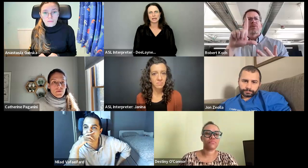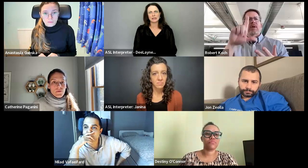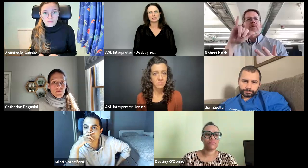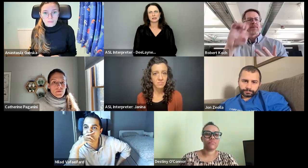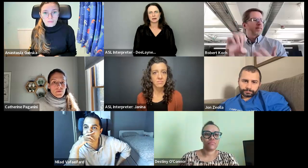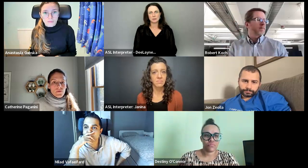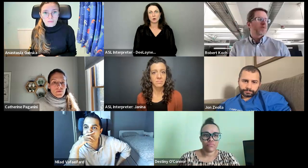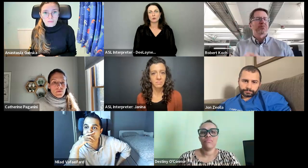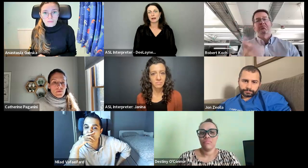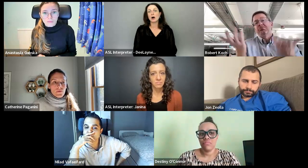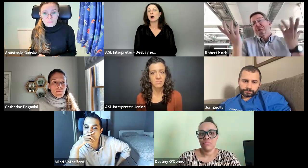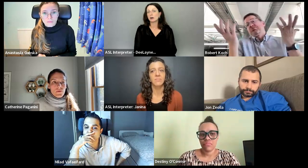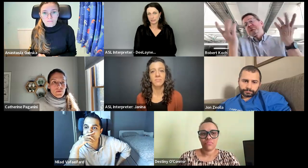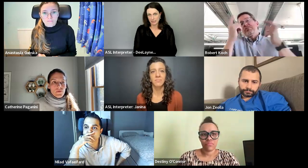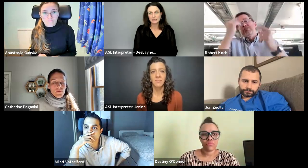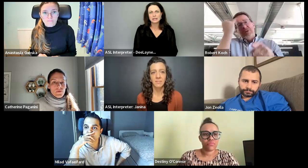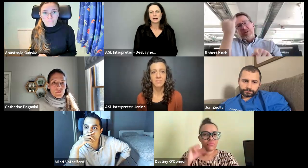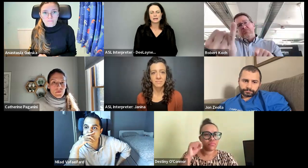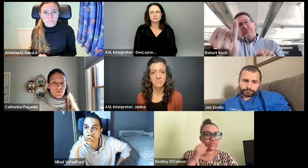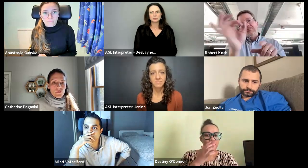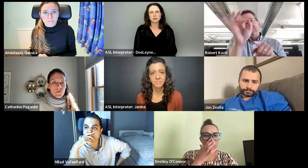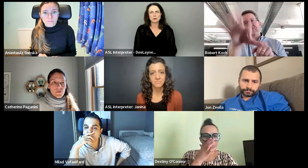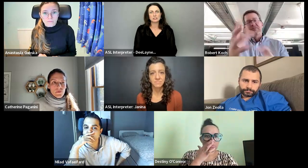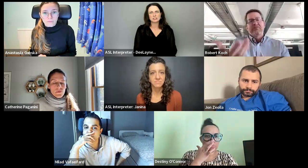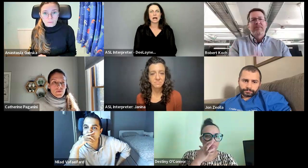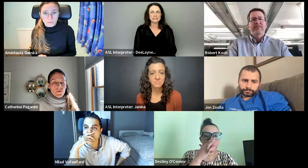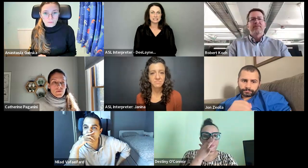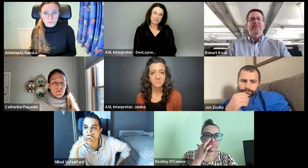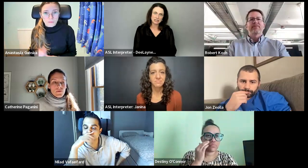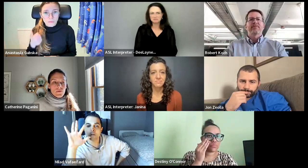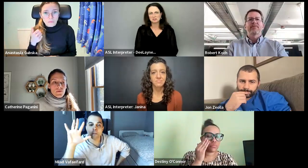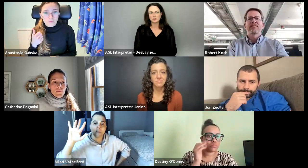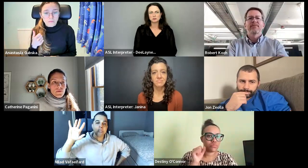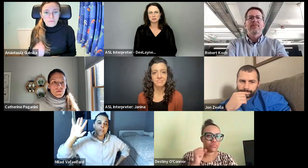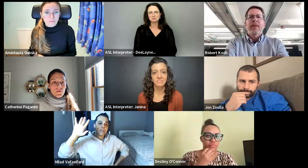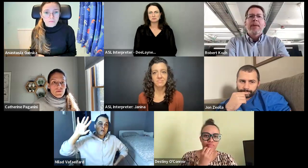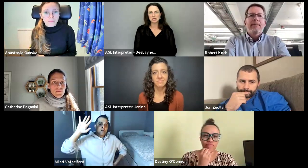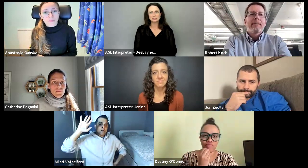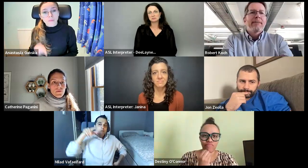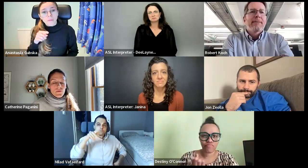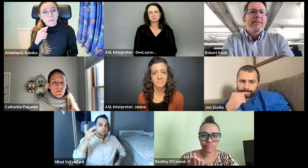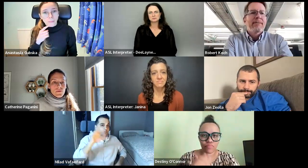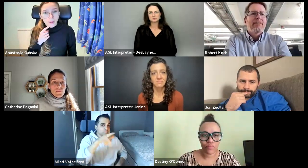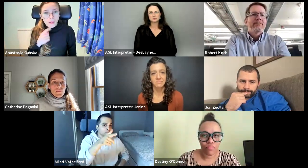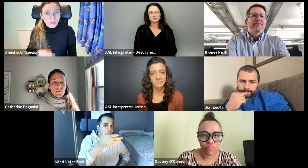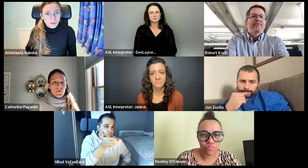and, um, or Arlie. Um, so it's just an idea for future thoughts.